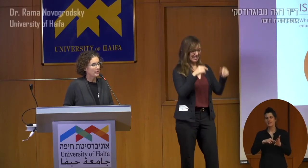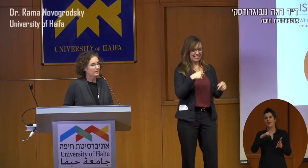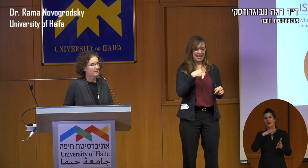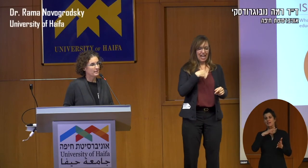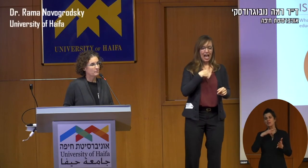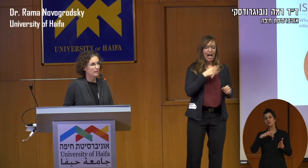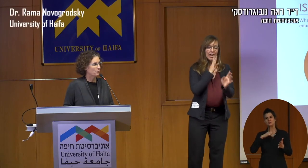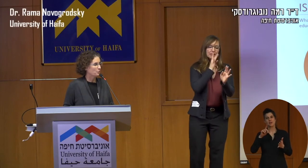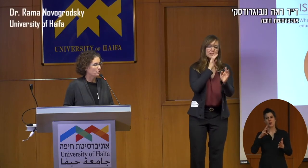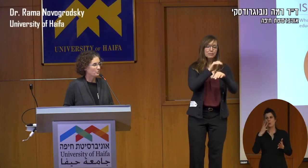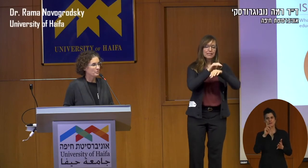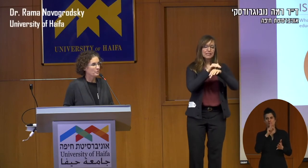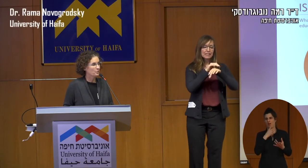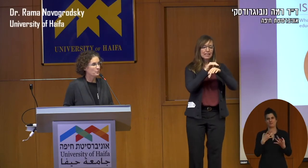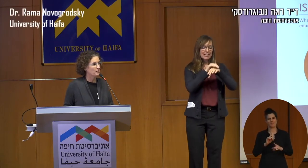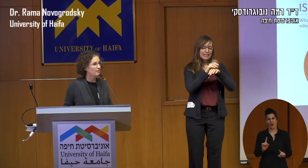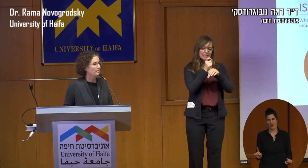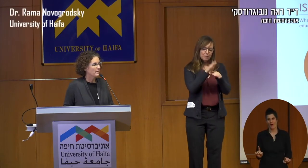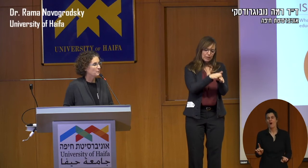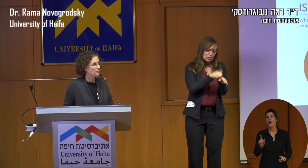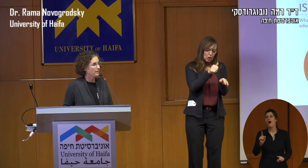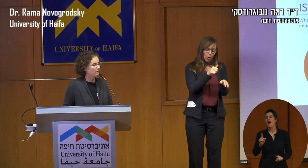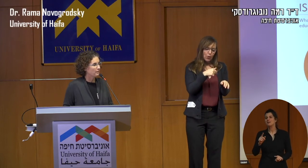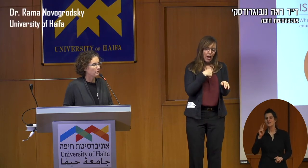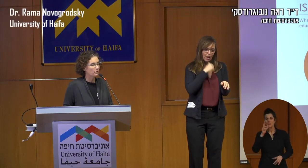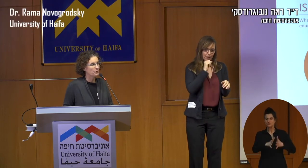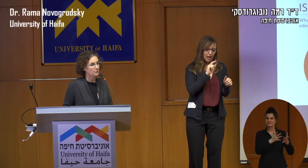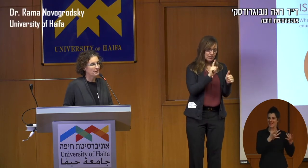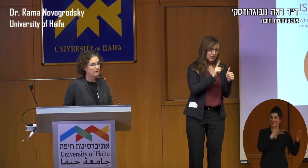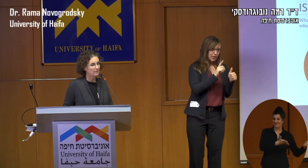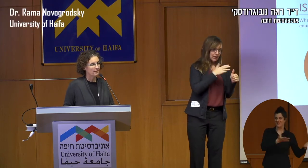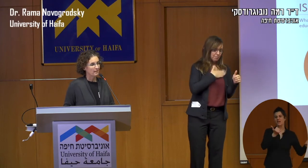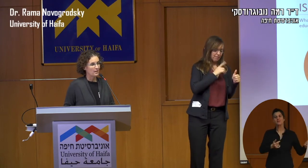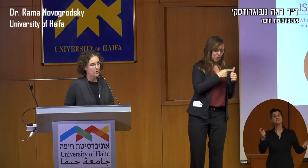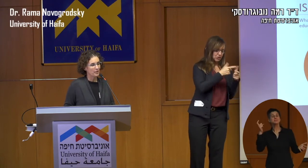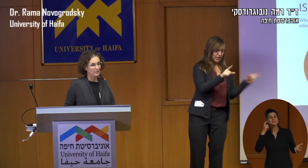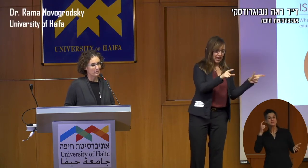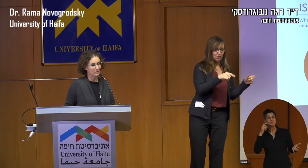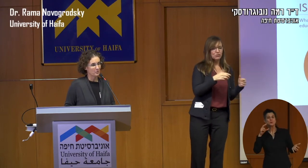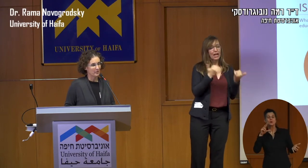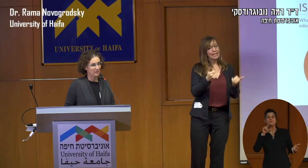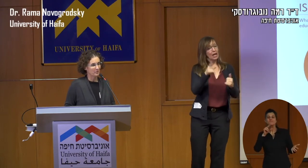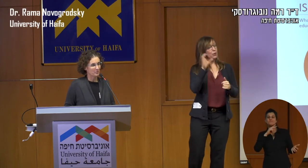my native language. So you've seen a native signer, and now you're going to hear a non-native English speaker. So